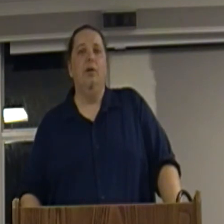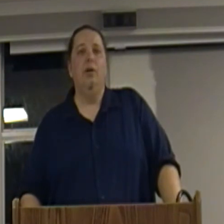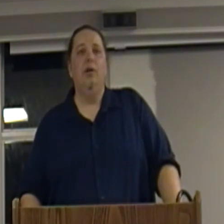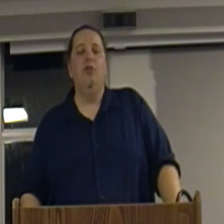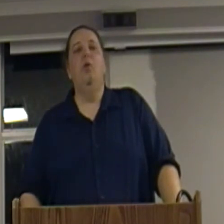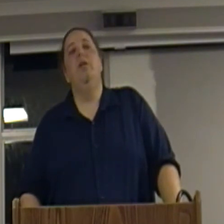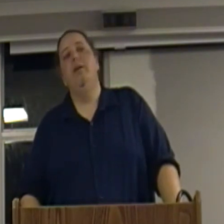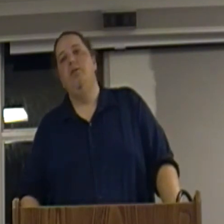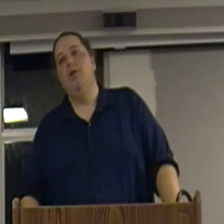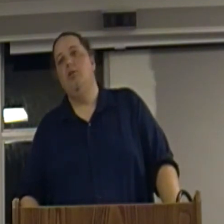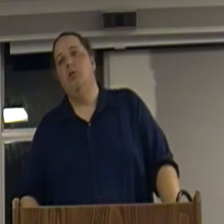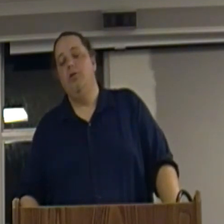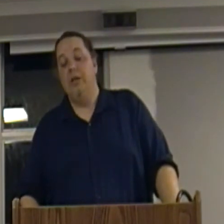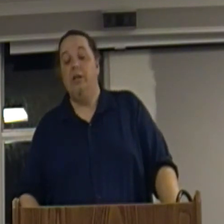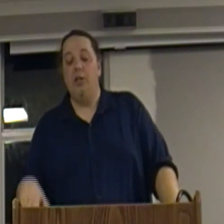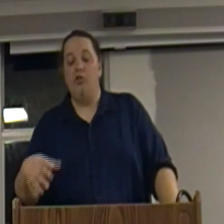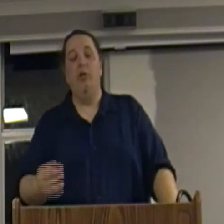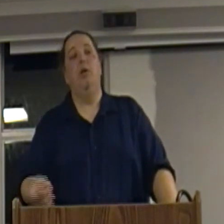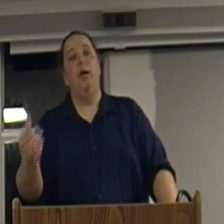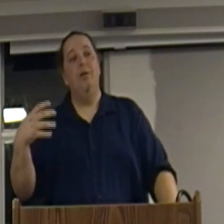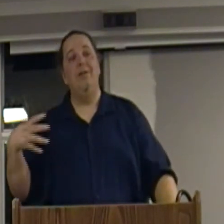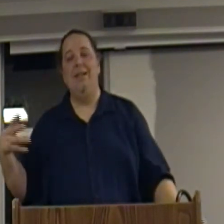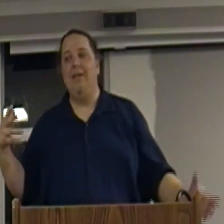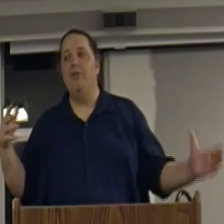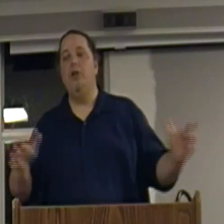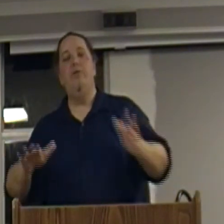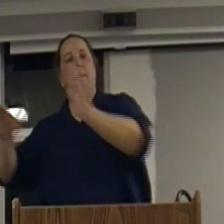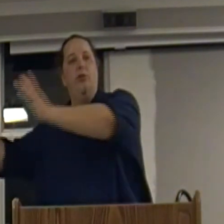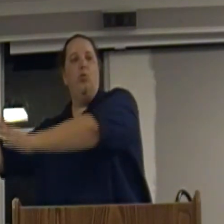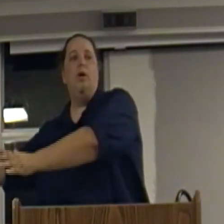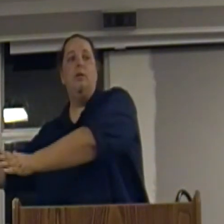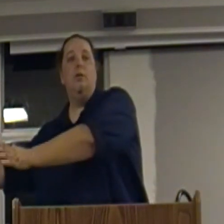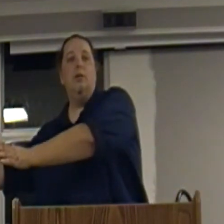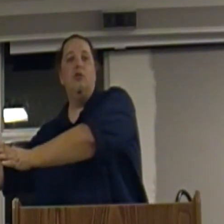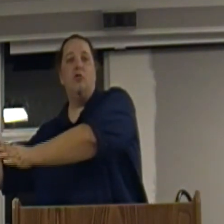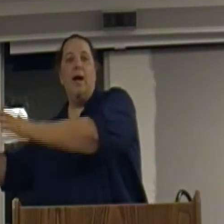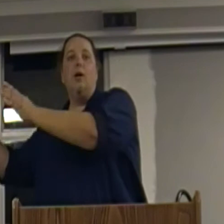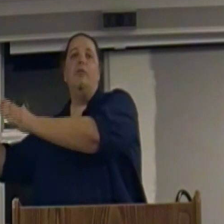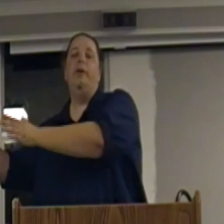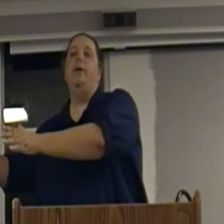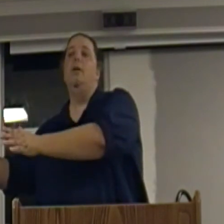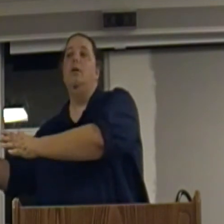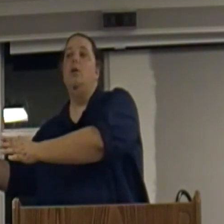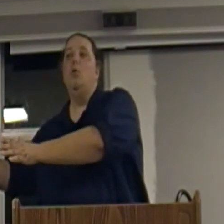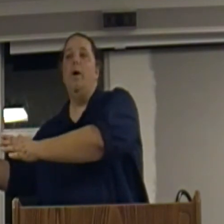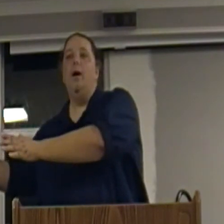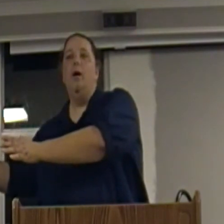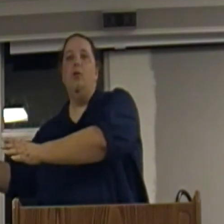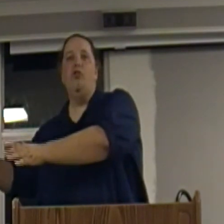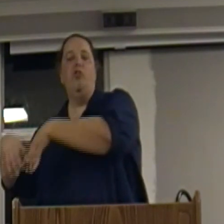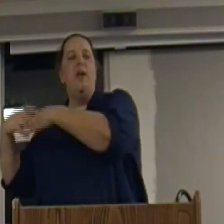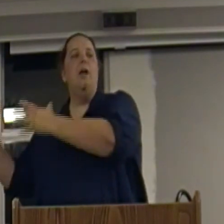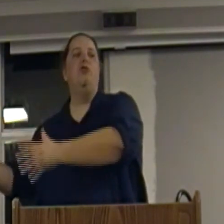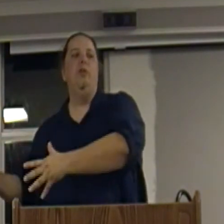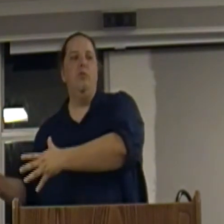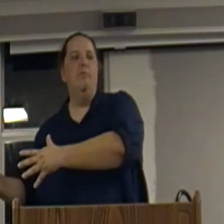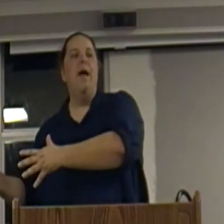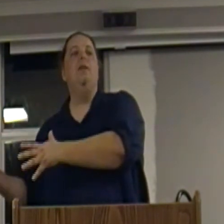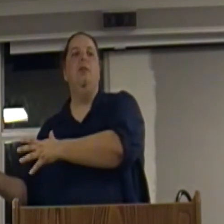so one of the things they do is in addition you know even though you've got this one track over here where just naturally through the mechanism